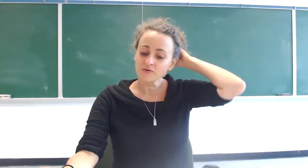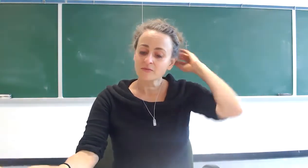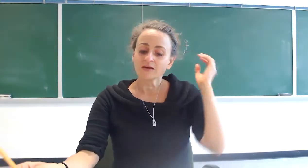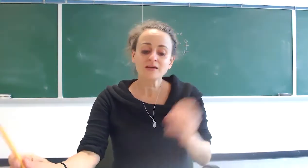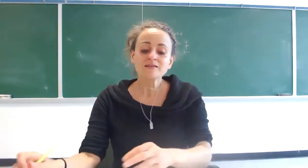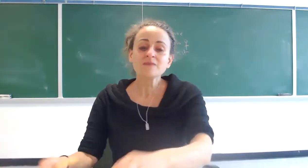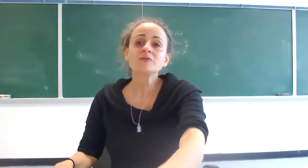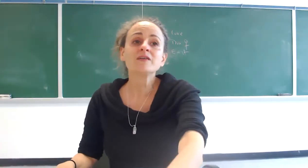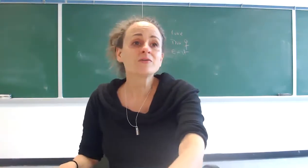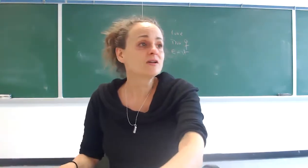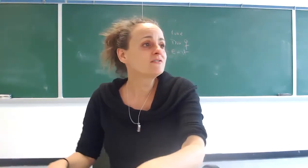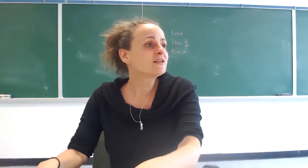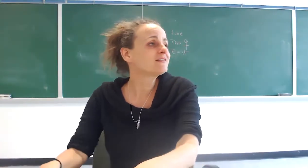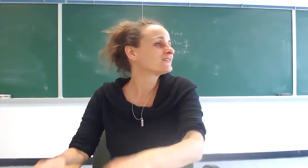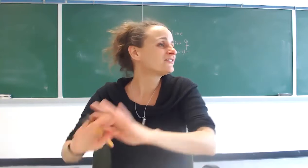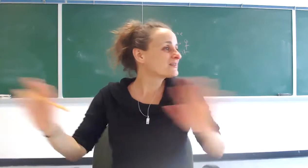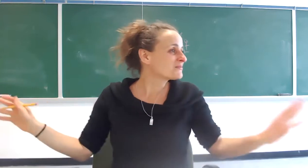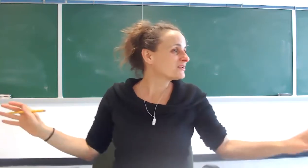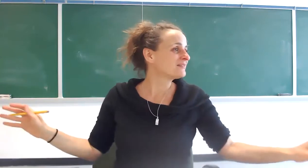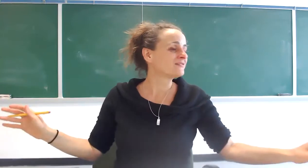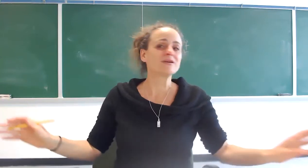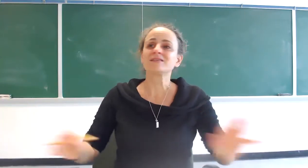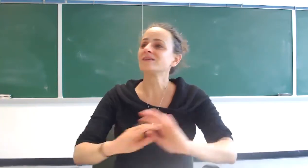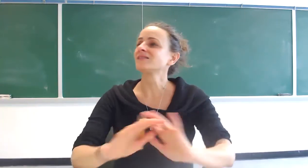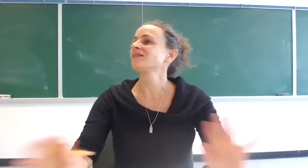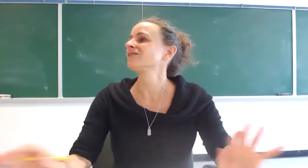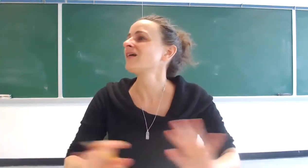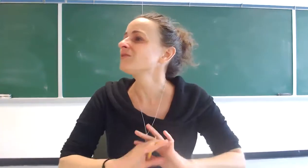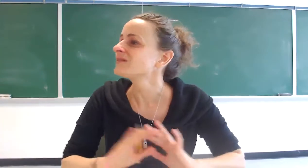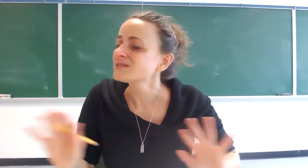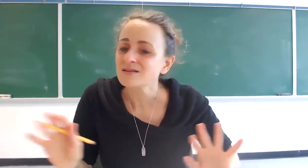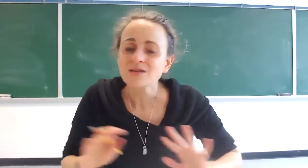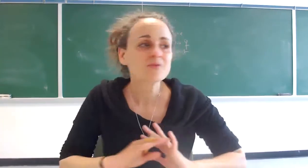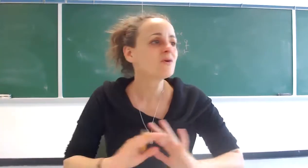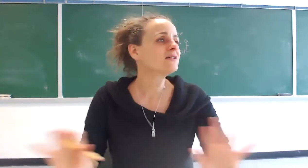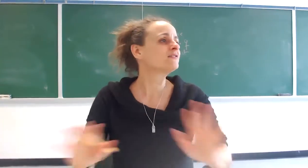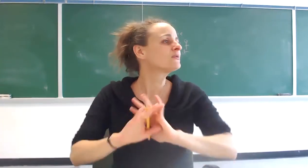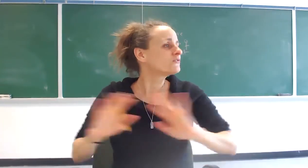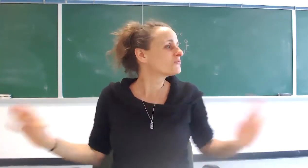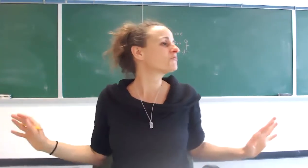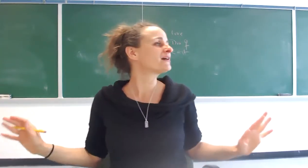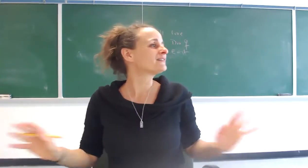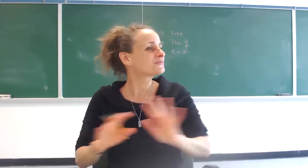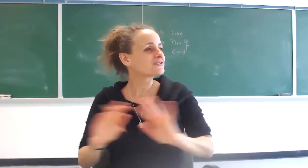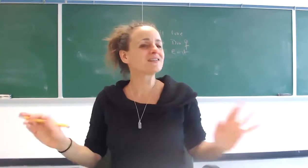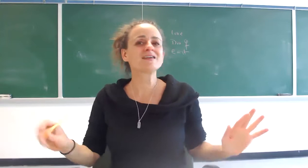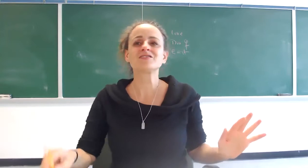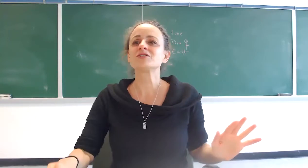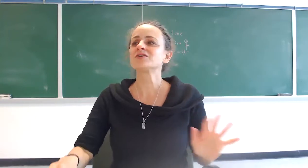anytime you doubt right living us is just like maimonides right is like doubt is the number one spiritual practice we should engage in we should